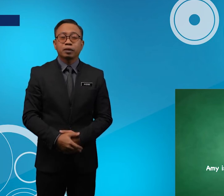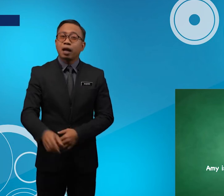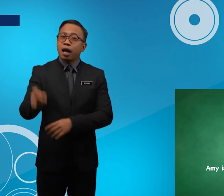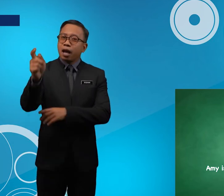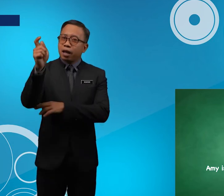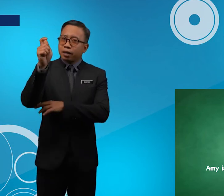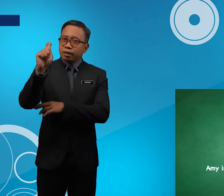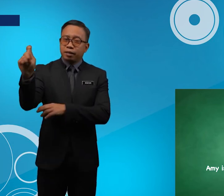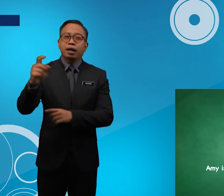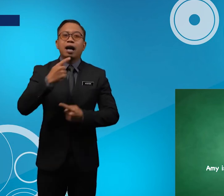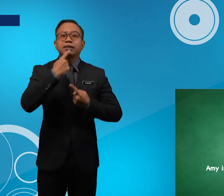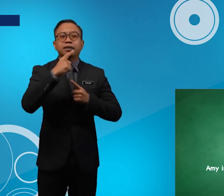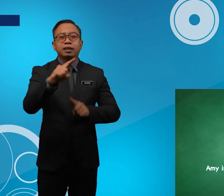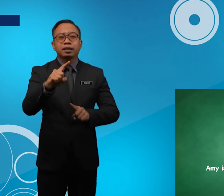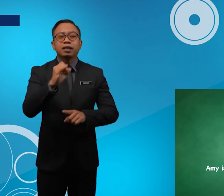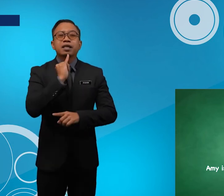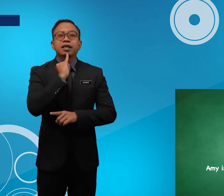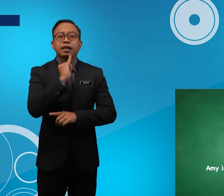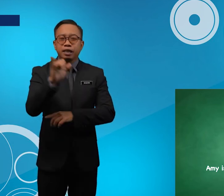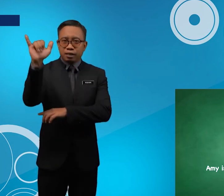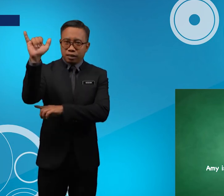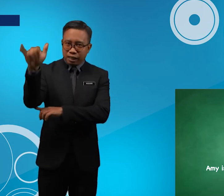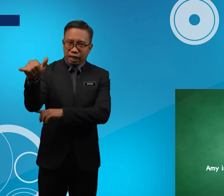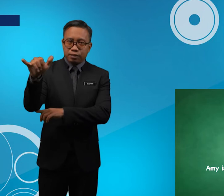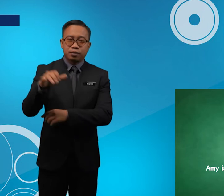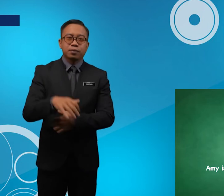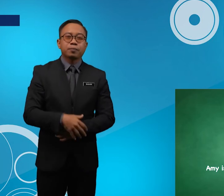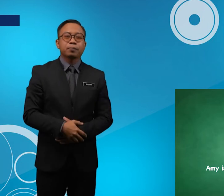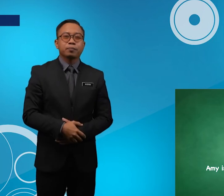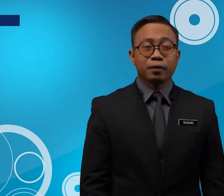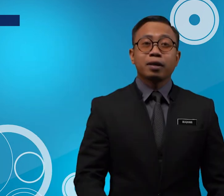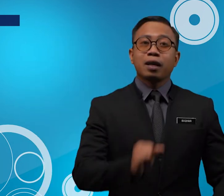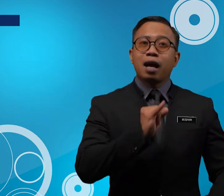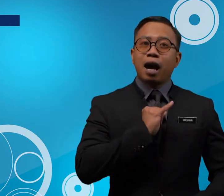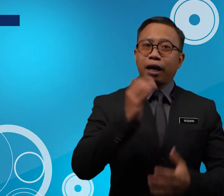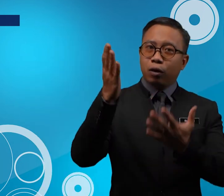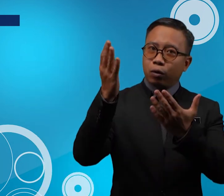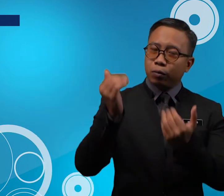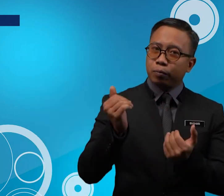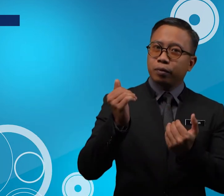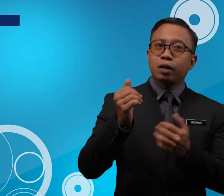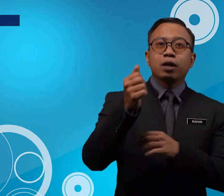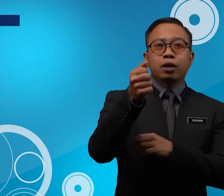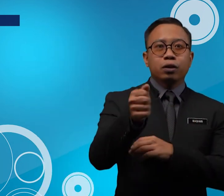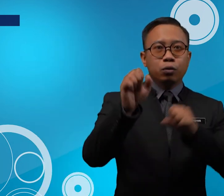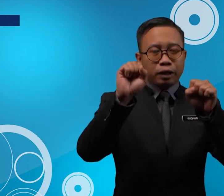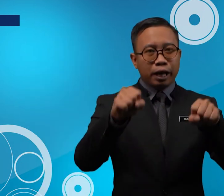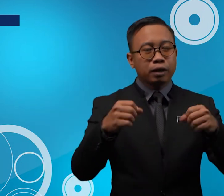The Answer Is Yes I Hope You Can